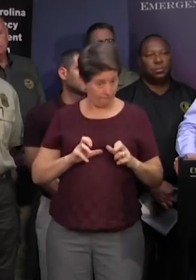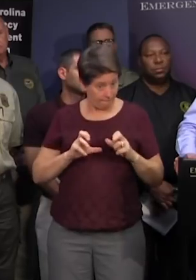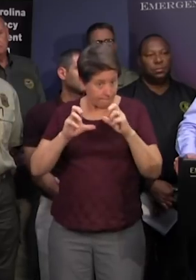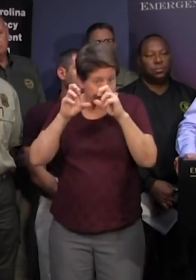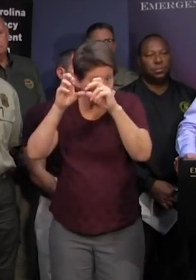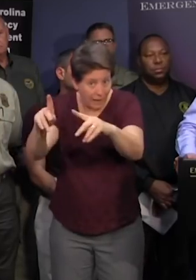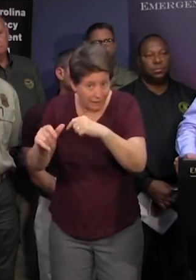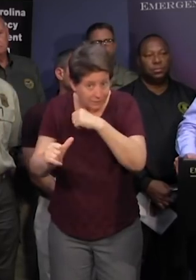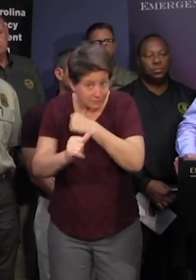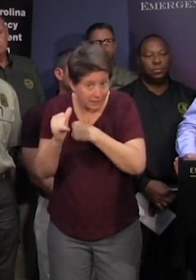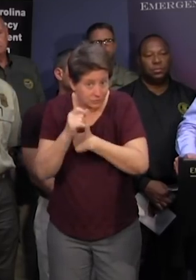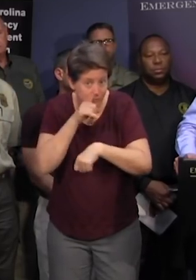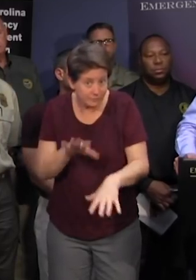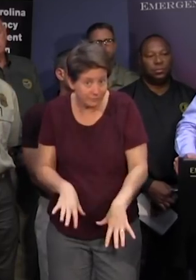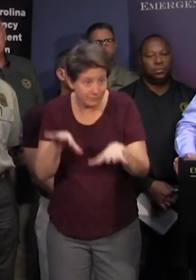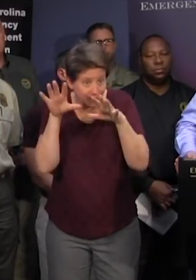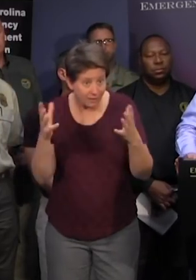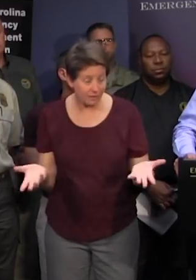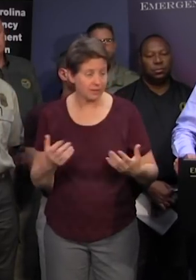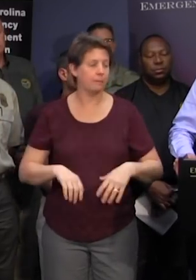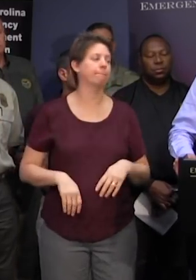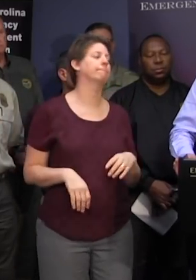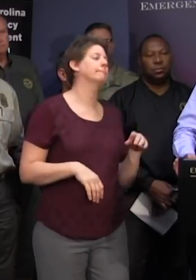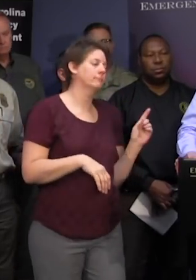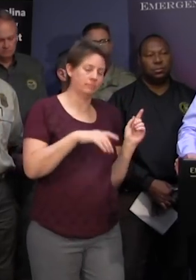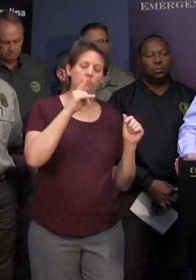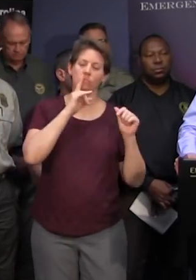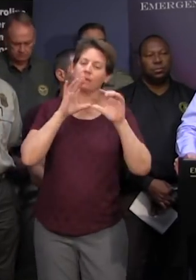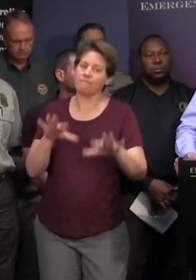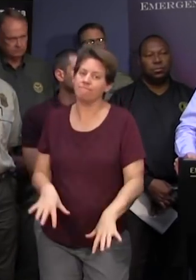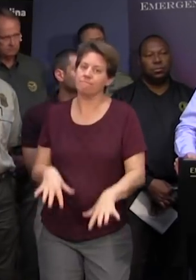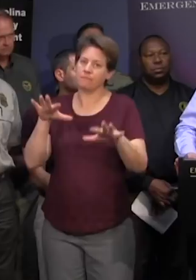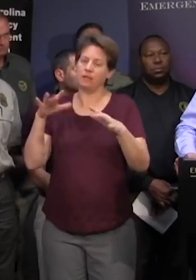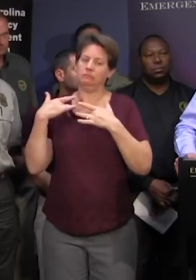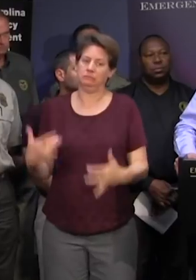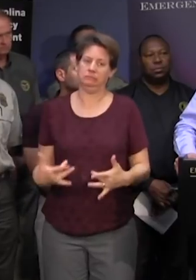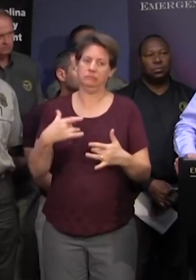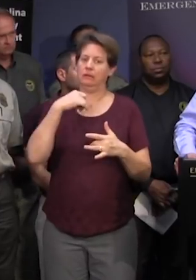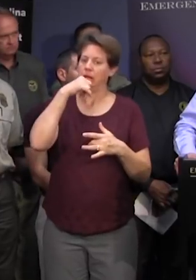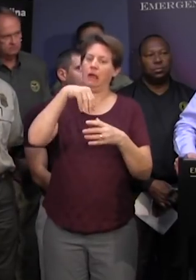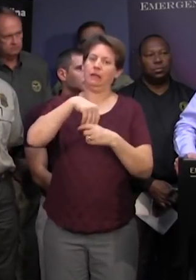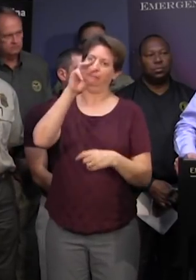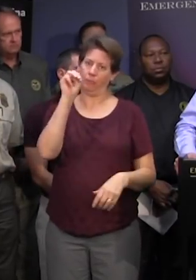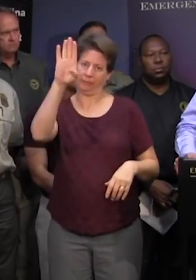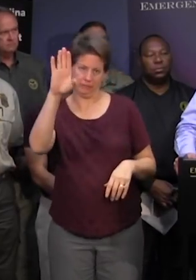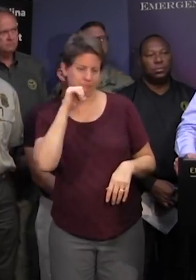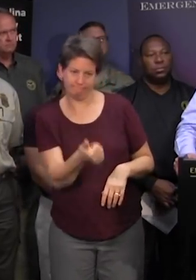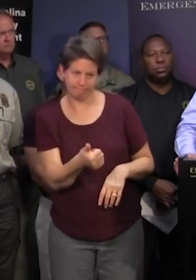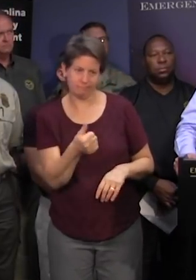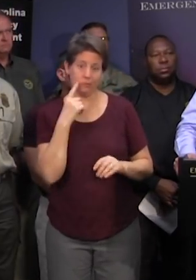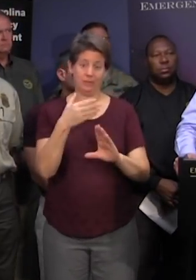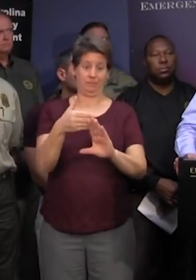of potential flooding we may be seeing over the next few days well the flooding that will take place will likely not be on in myrtle beach it'll be